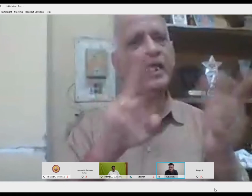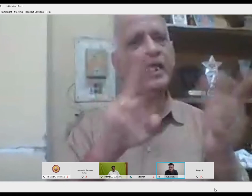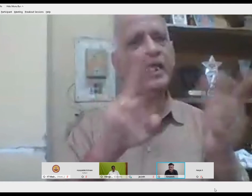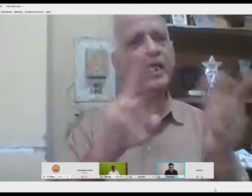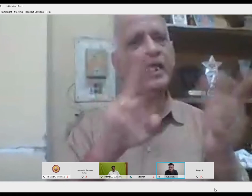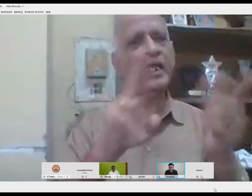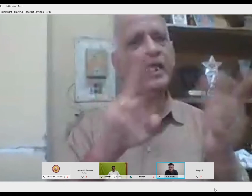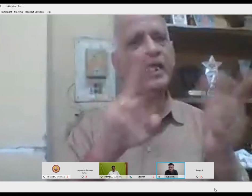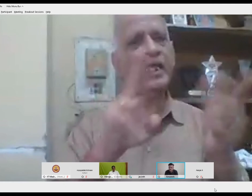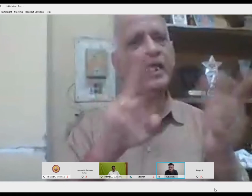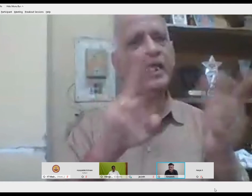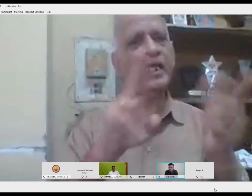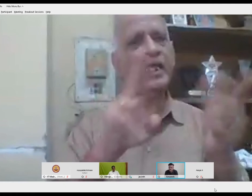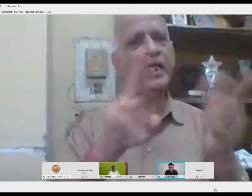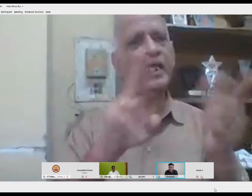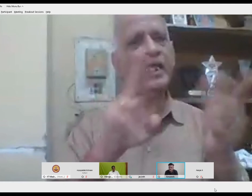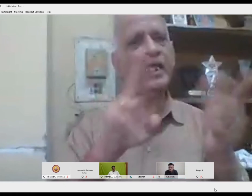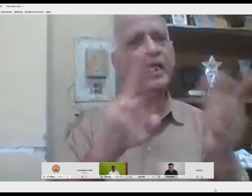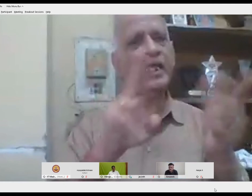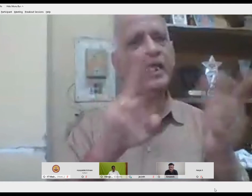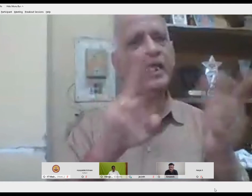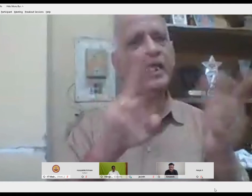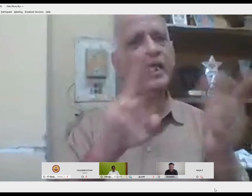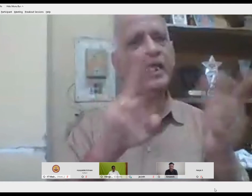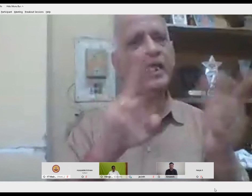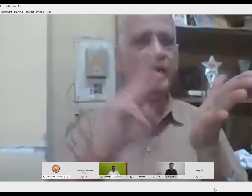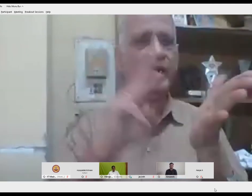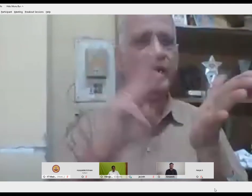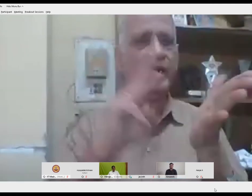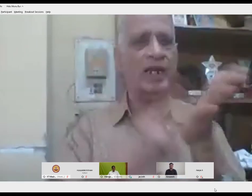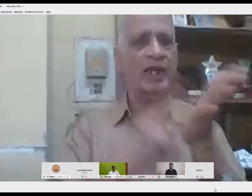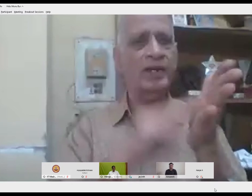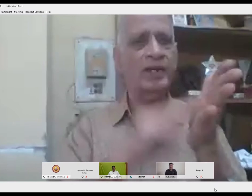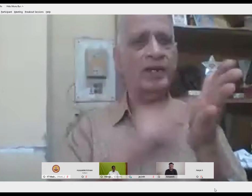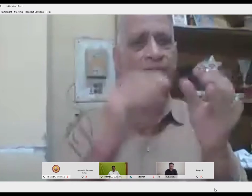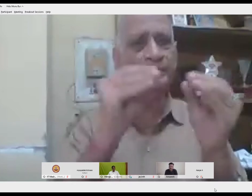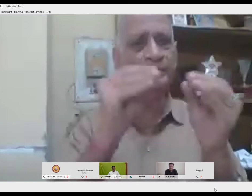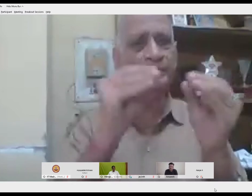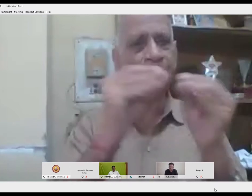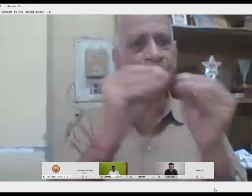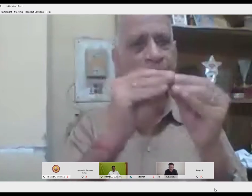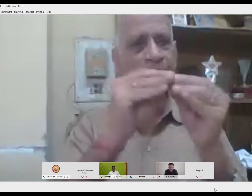I'm sorry, this video is frozen.